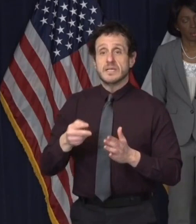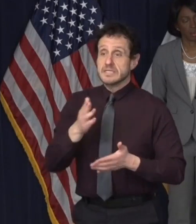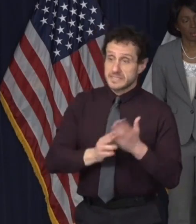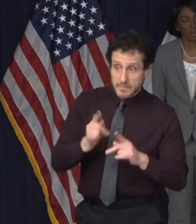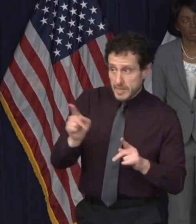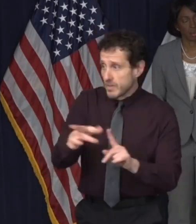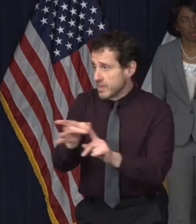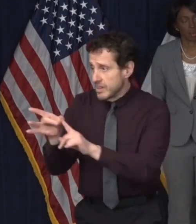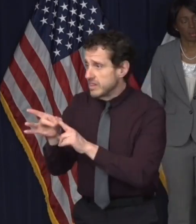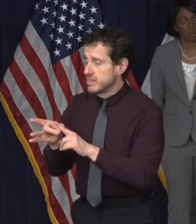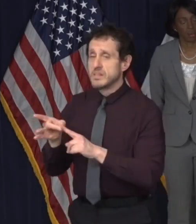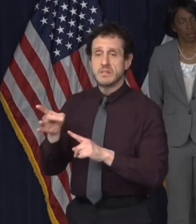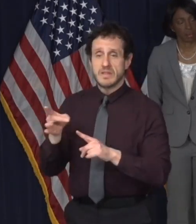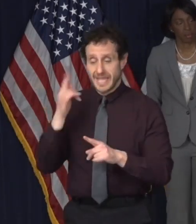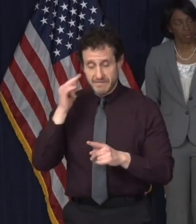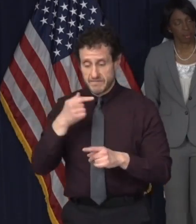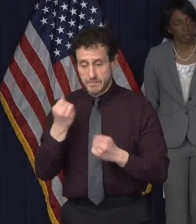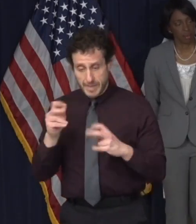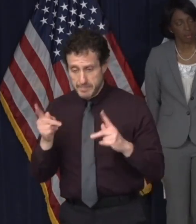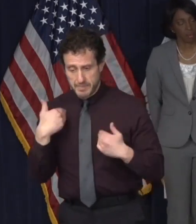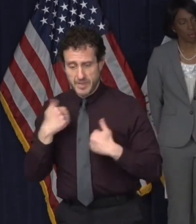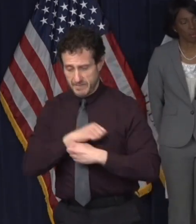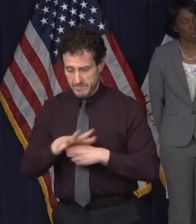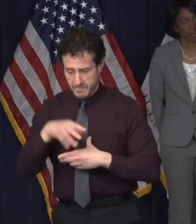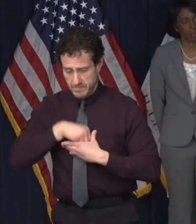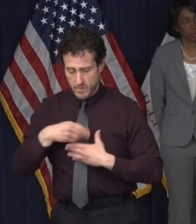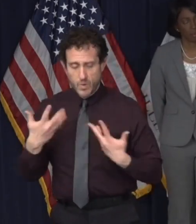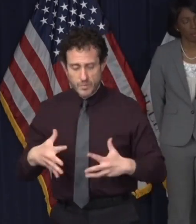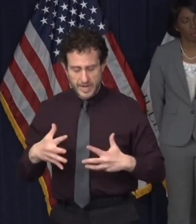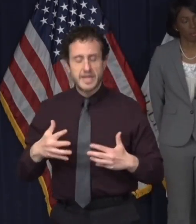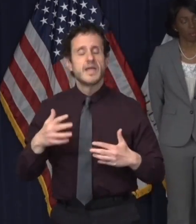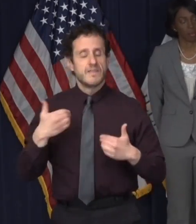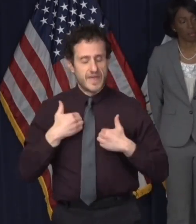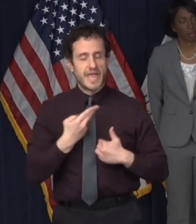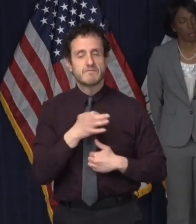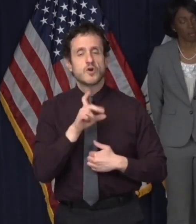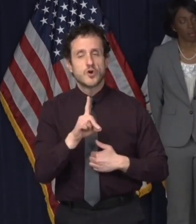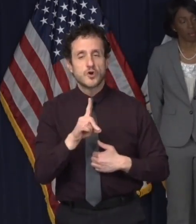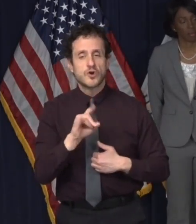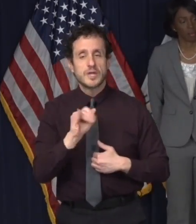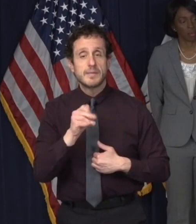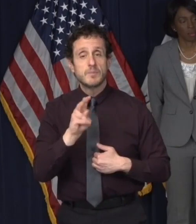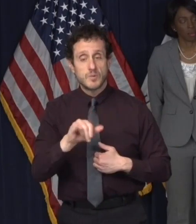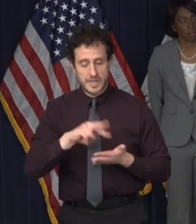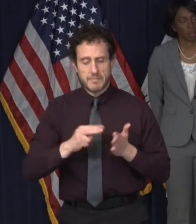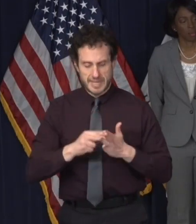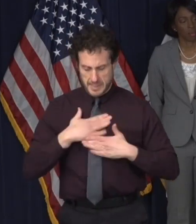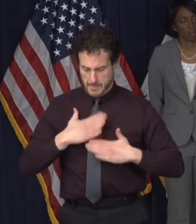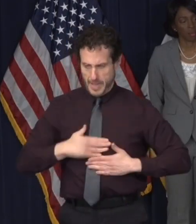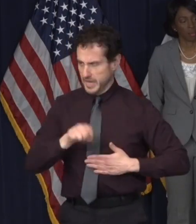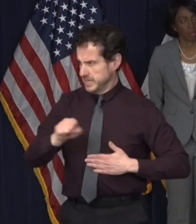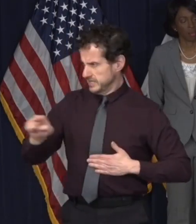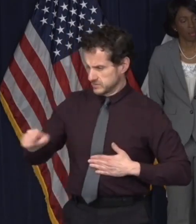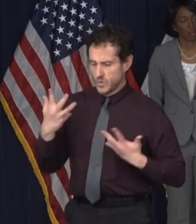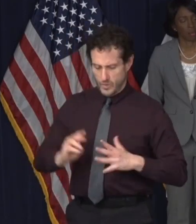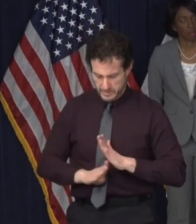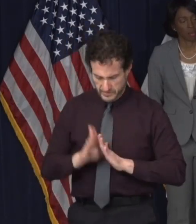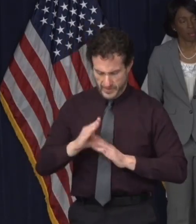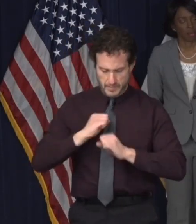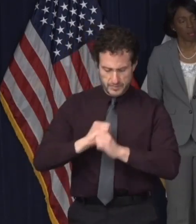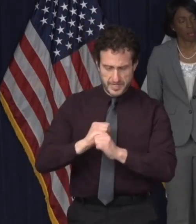Some recent studies seem to point to a larger asymptomatic population than is revealed by the number of reported cases.